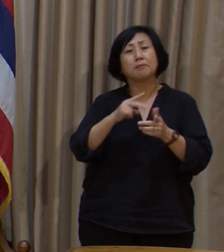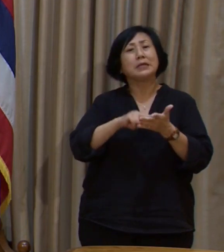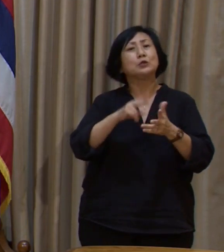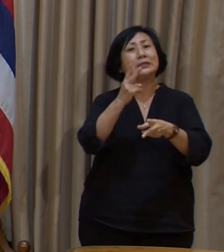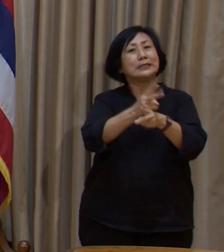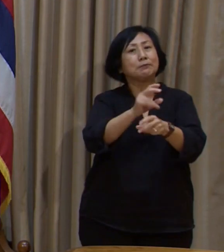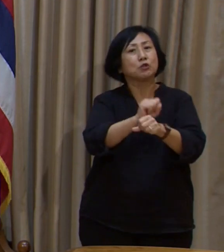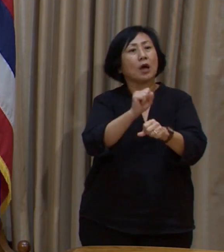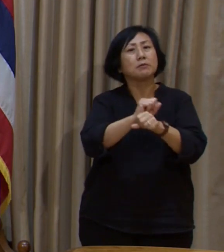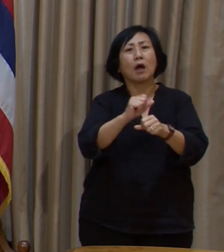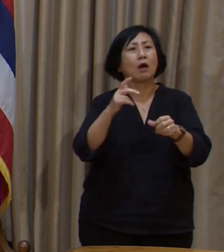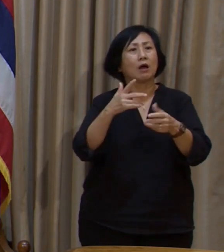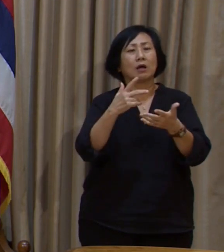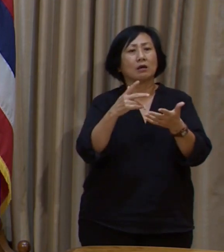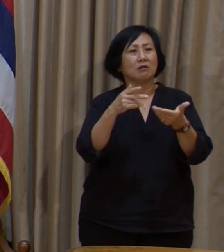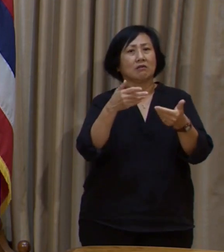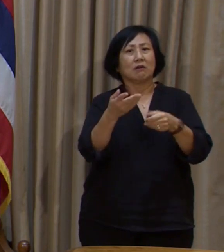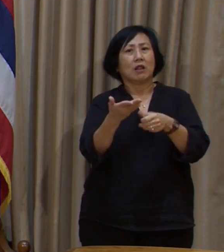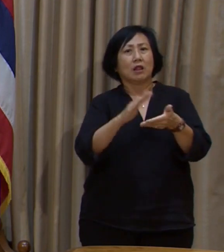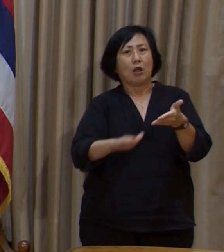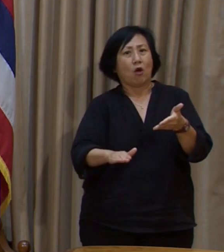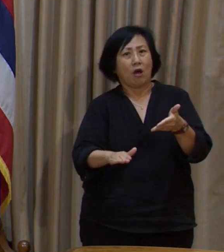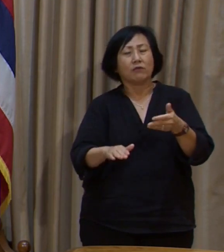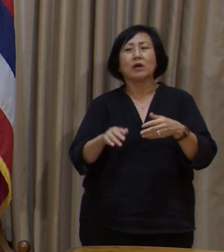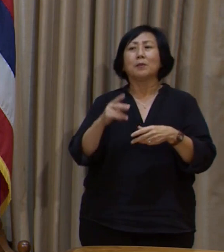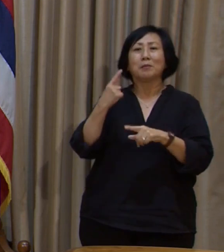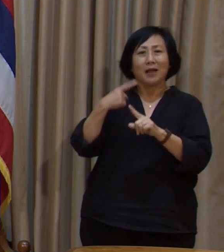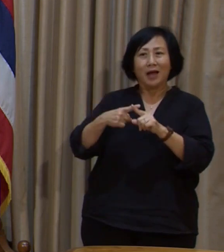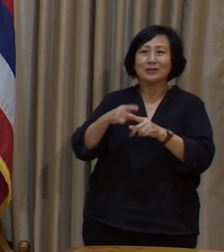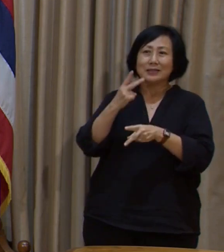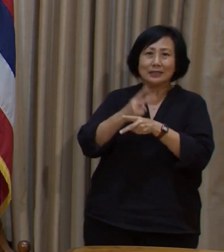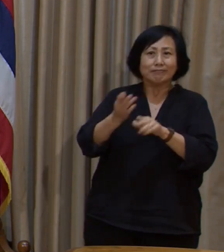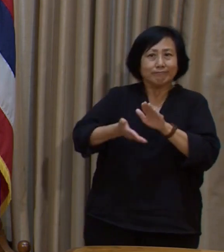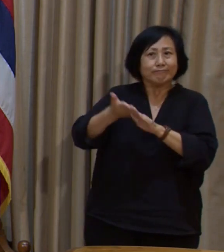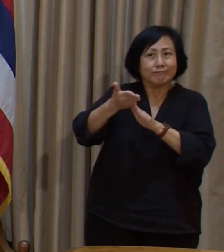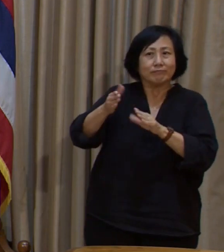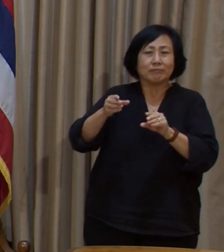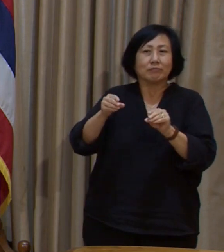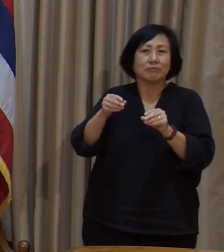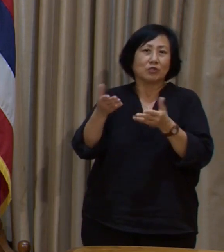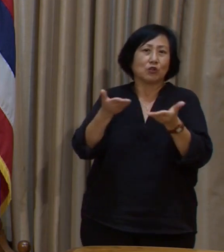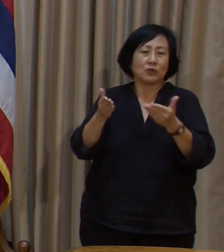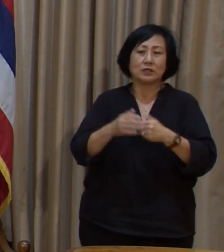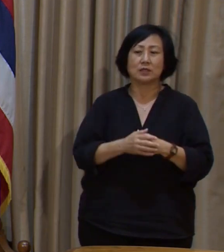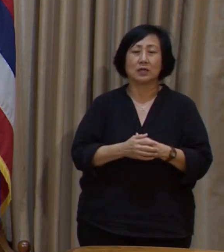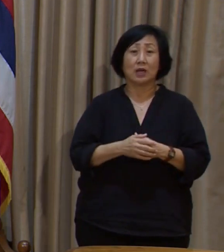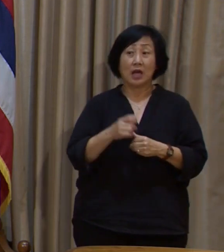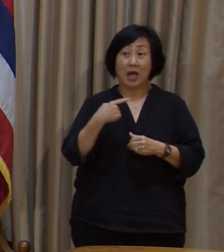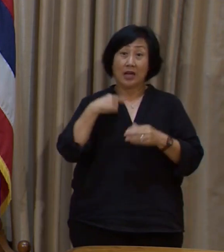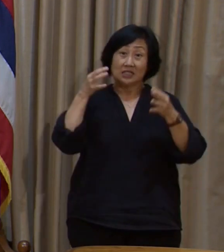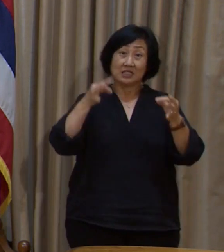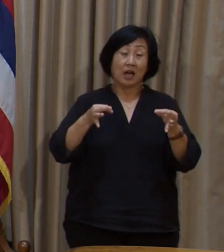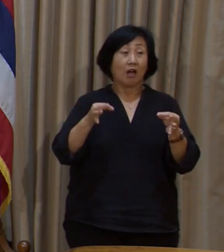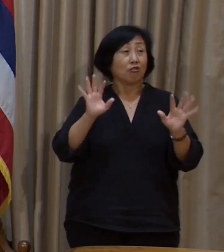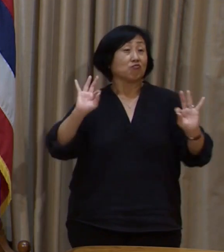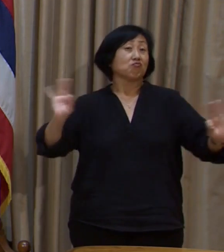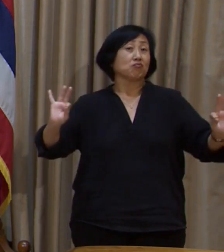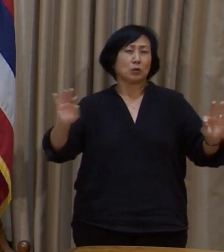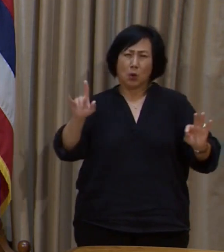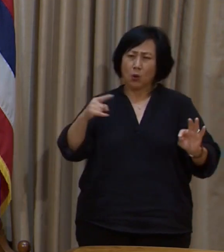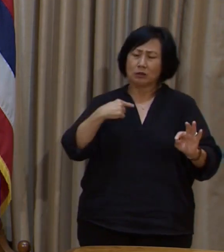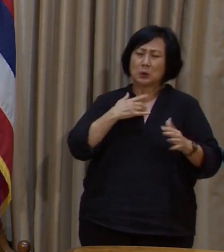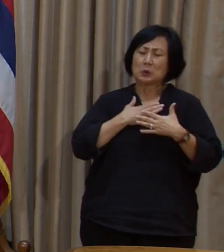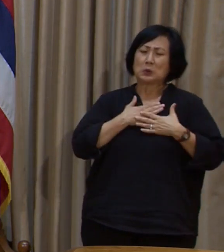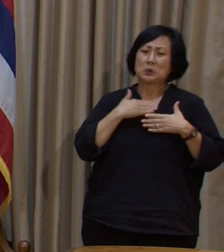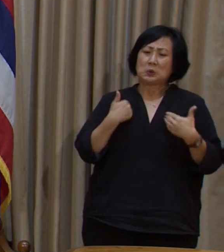the important public service they provide. I take this action with a heavy heart and I